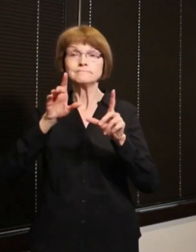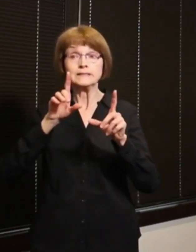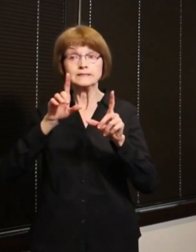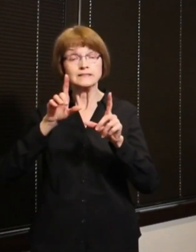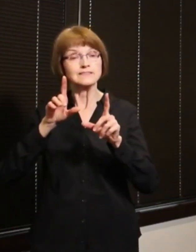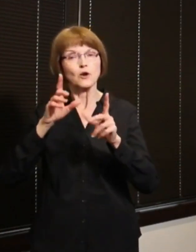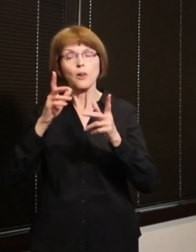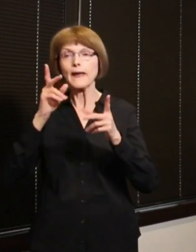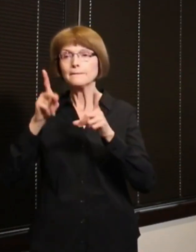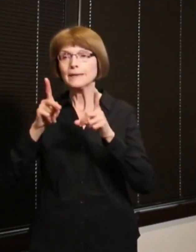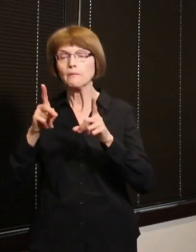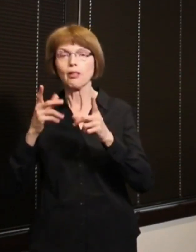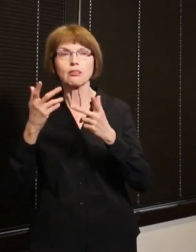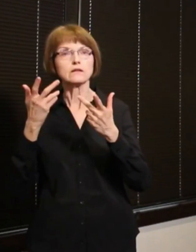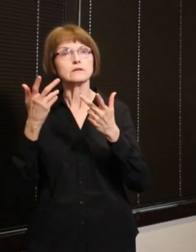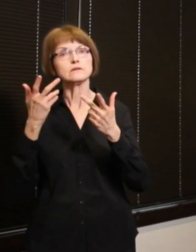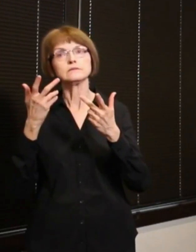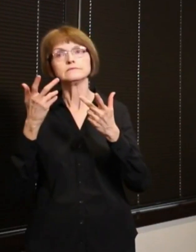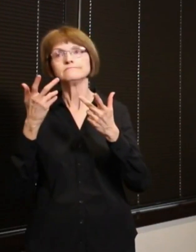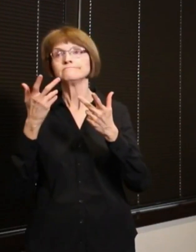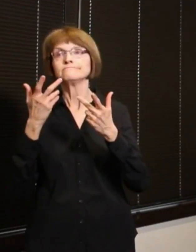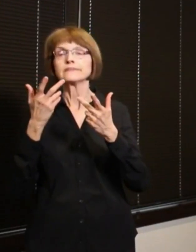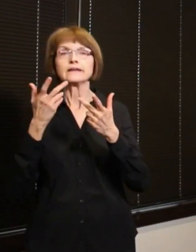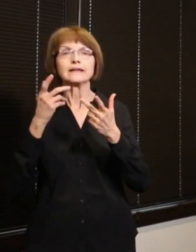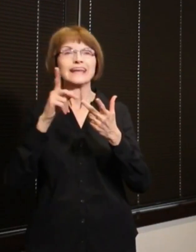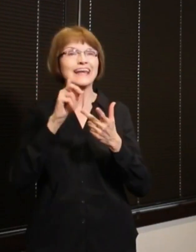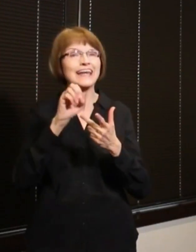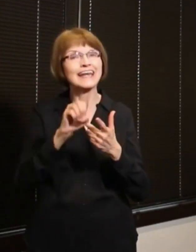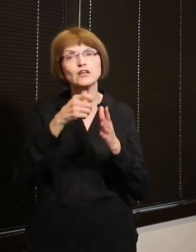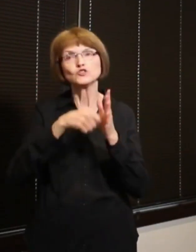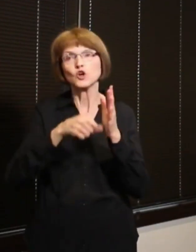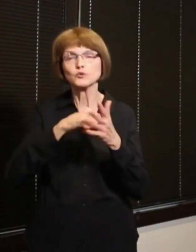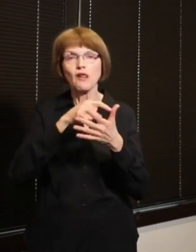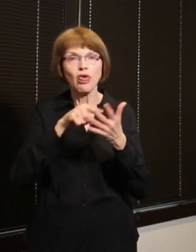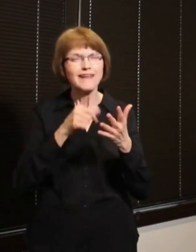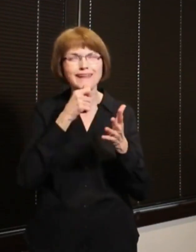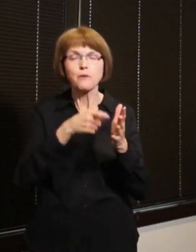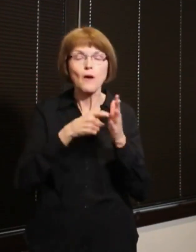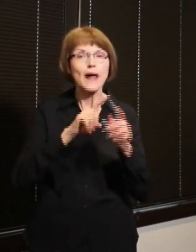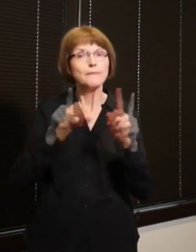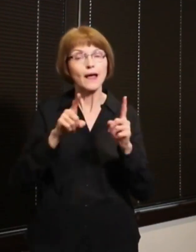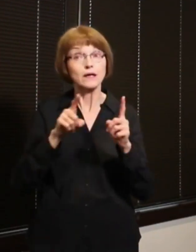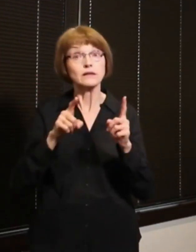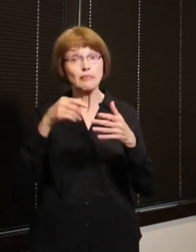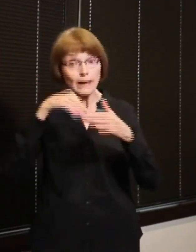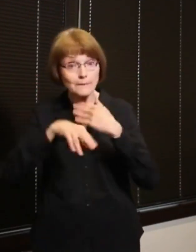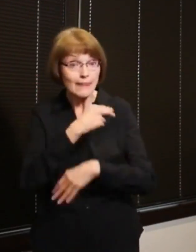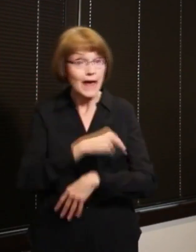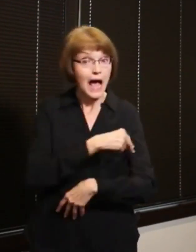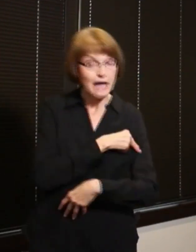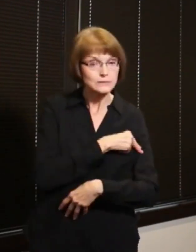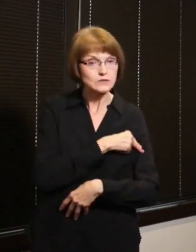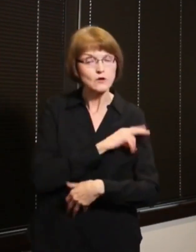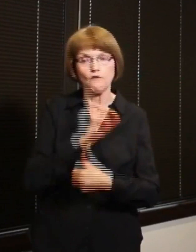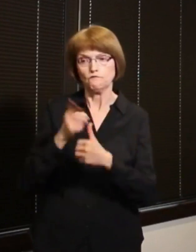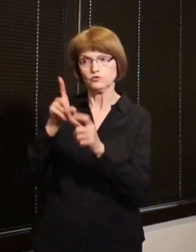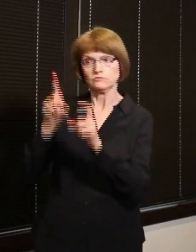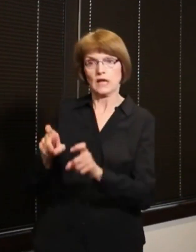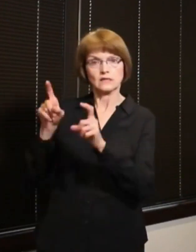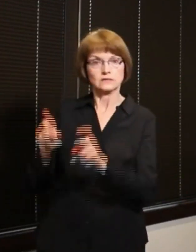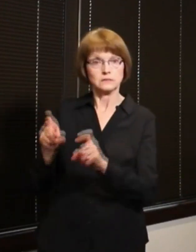for things like you know knee surgeries and stuff like that because you don't want to bring somebody who could be an asymptomatic